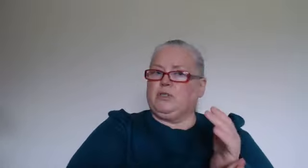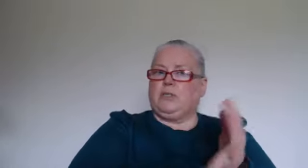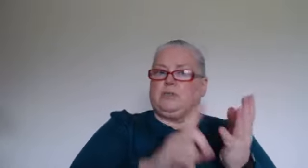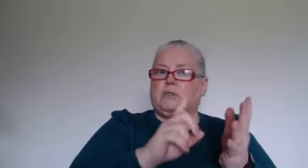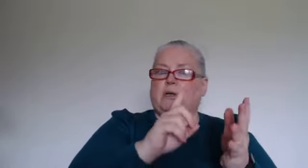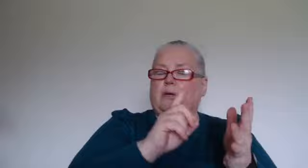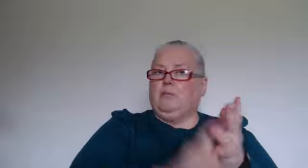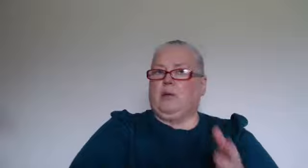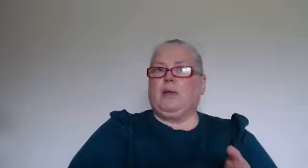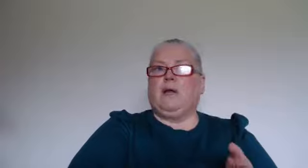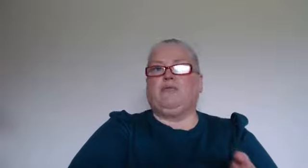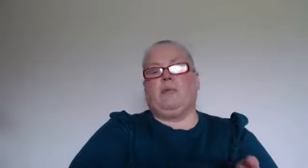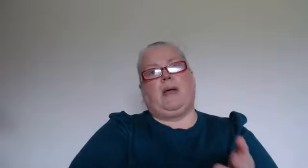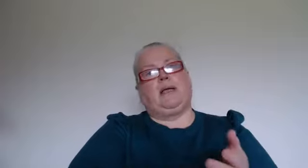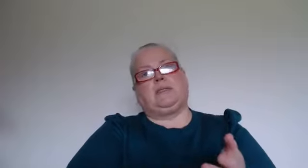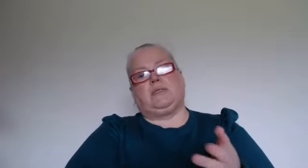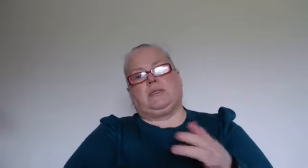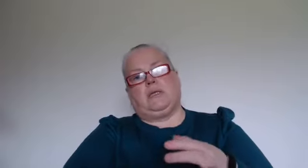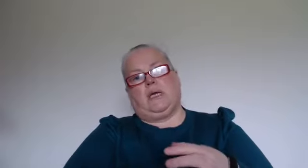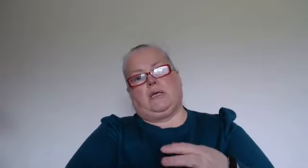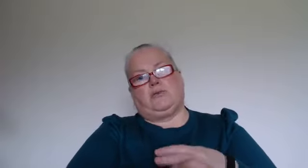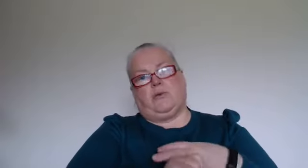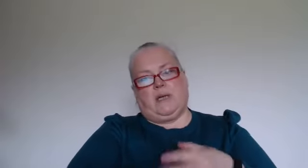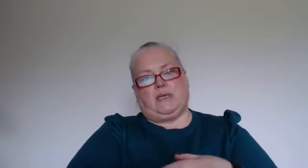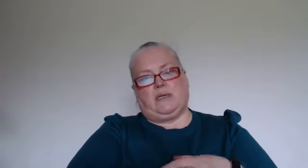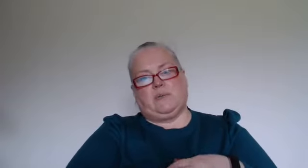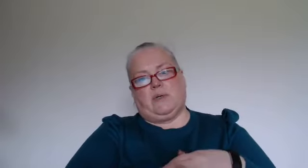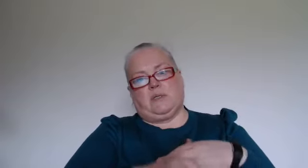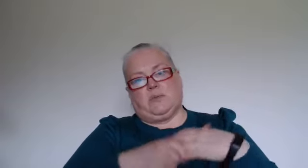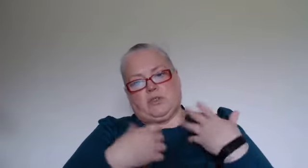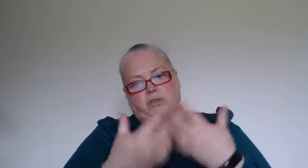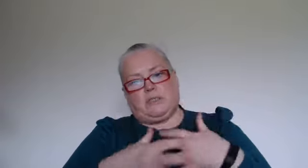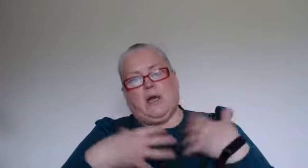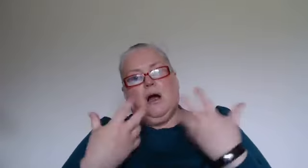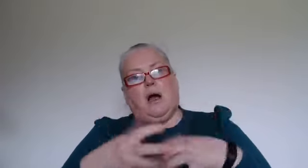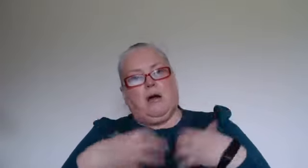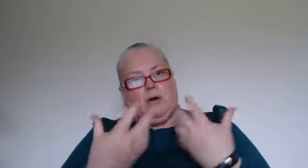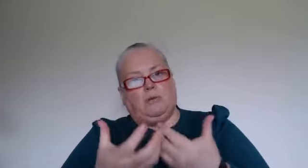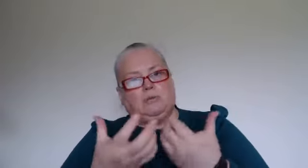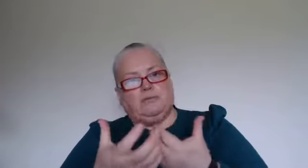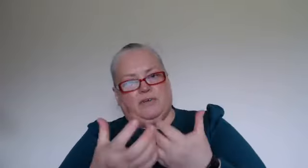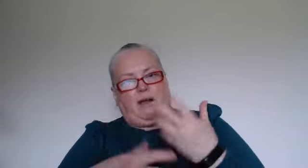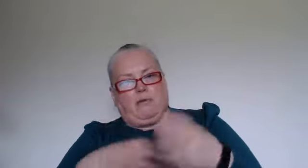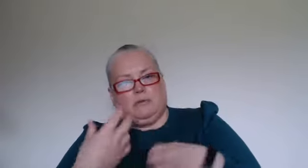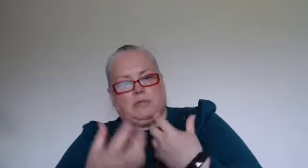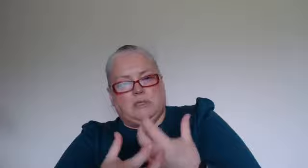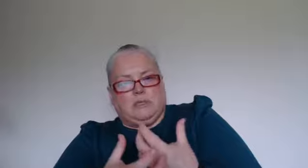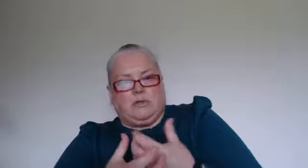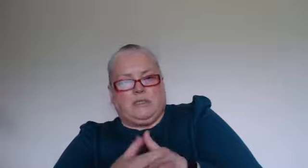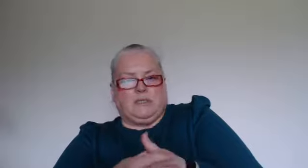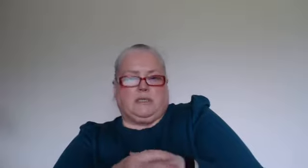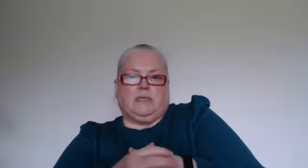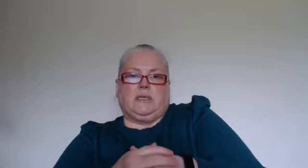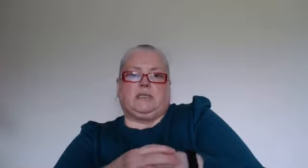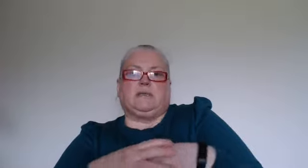childhood, maybe not from a past traumatic experience but just our own fear, our own insecurities inside us,